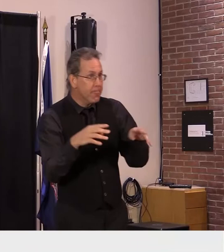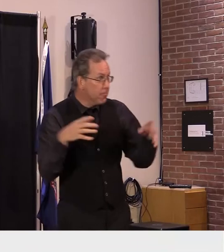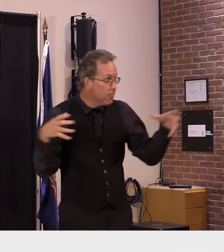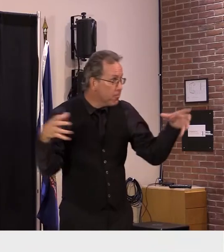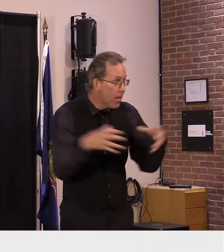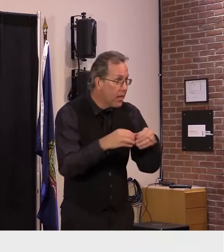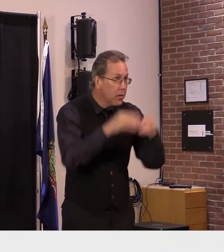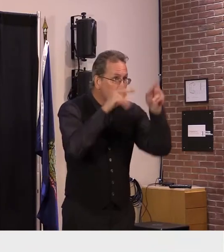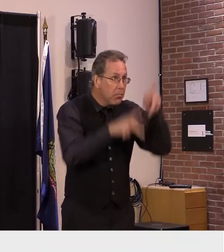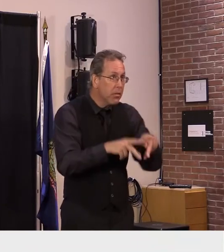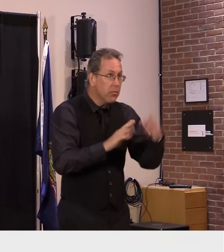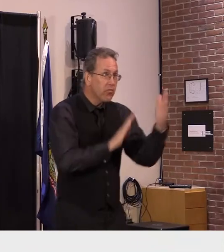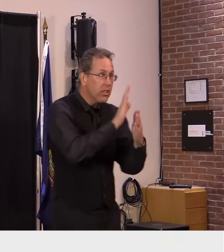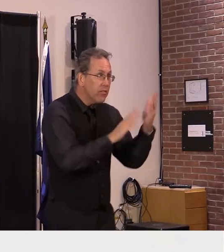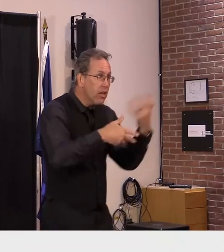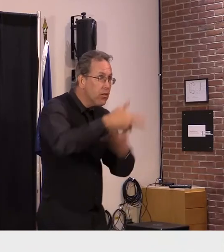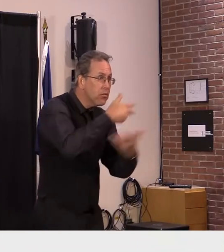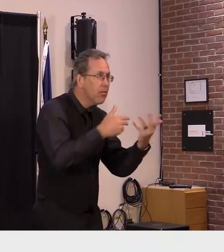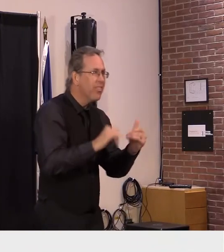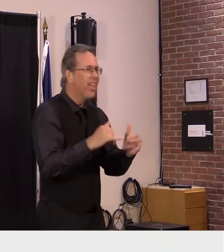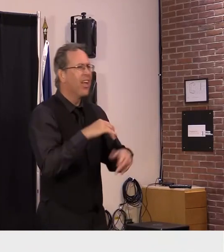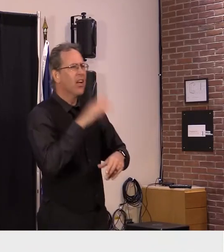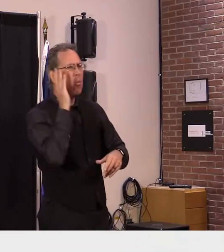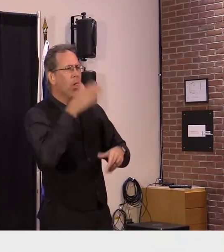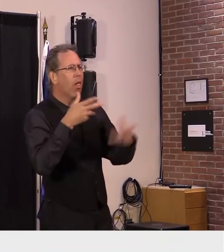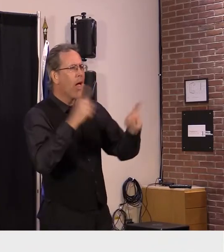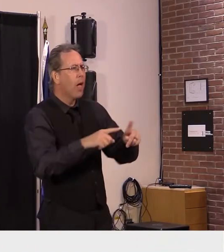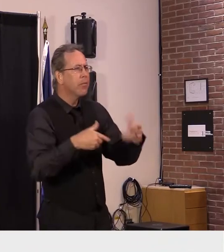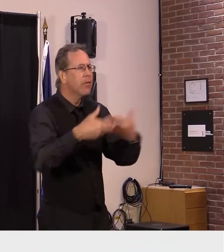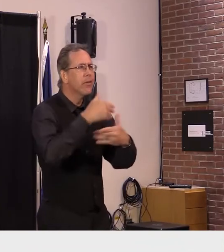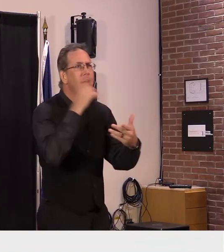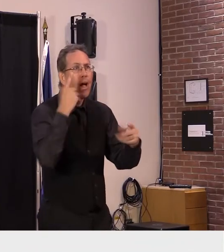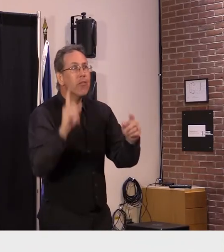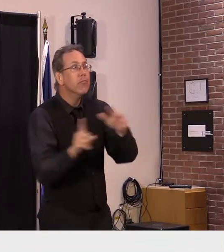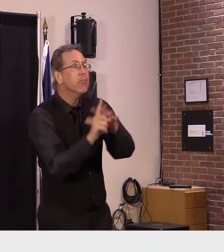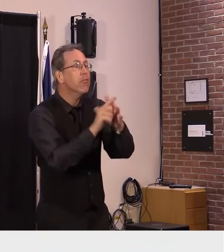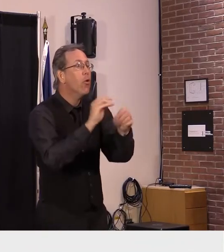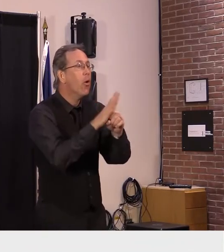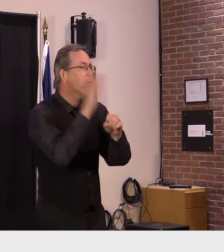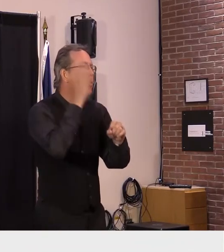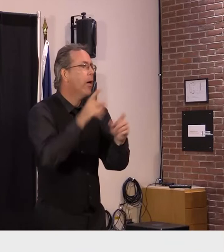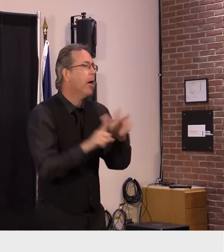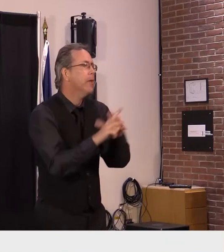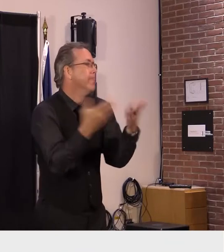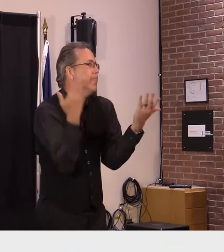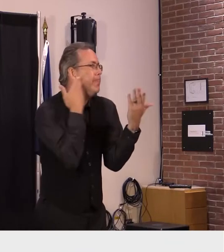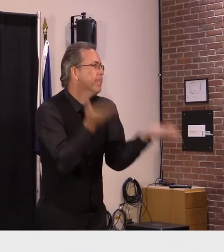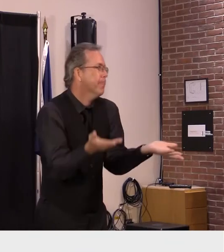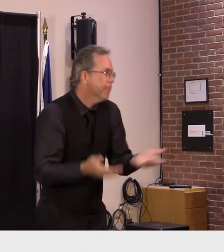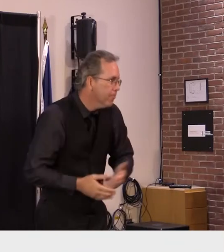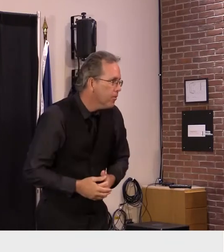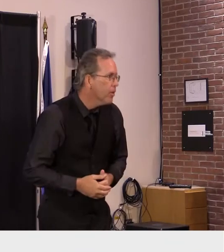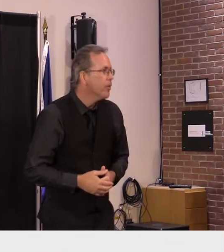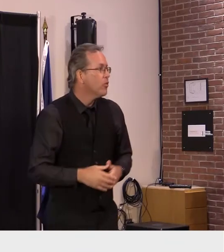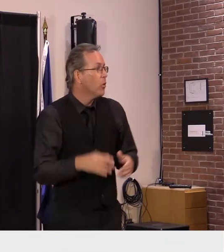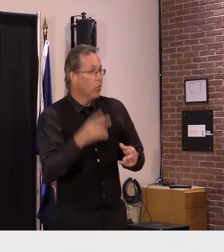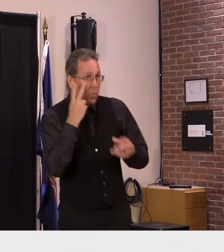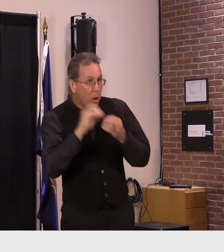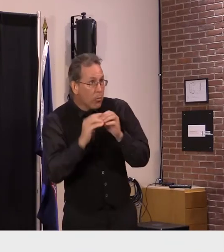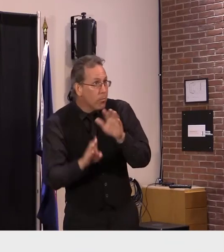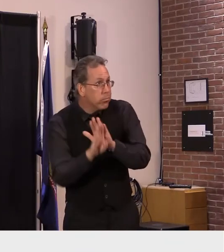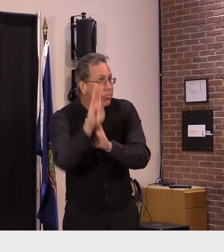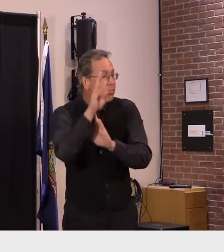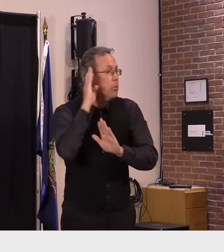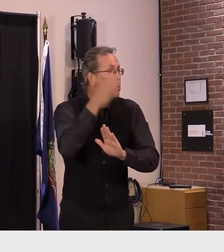another variant there will be another variant i i i should say those numbers will increase it's just